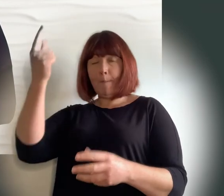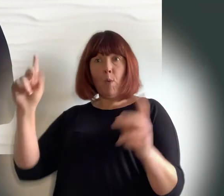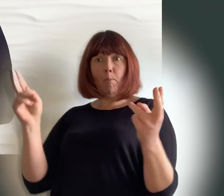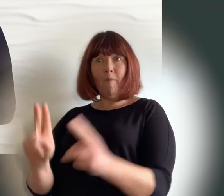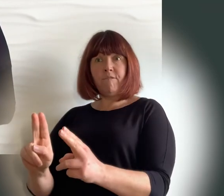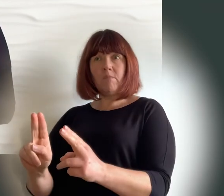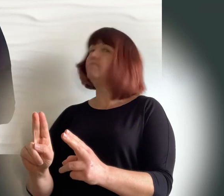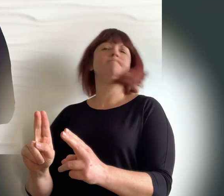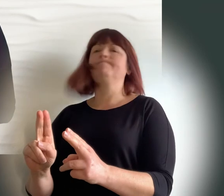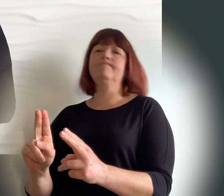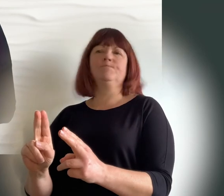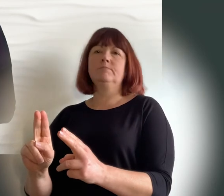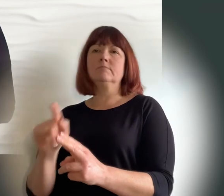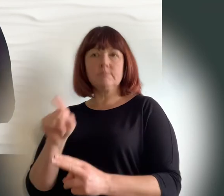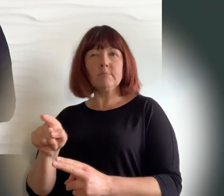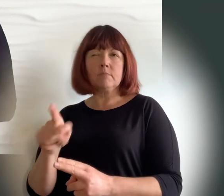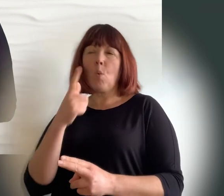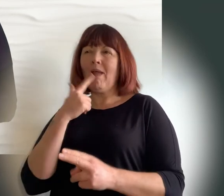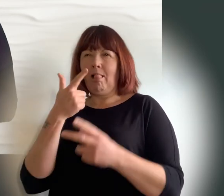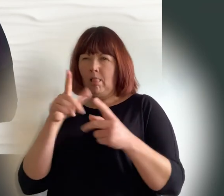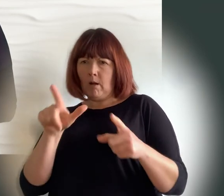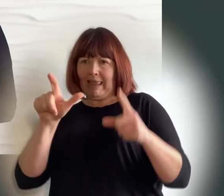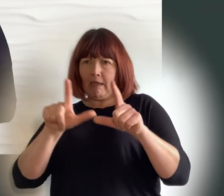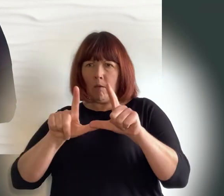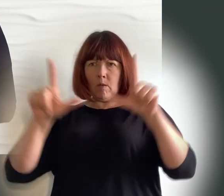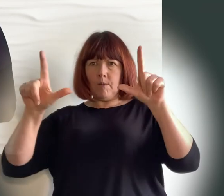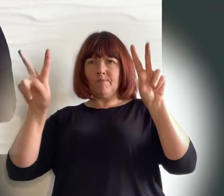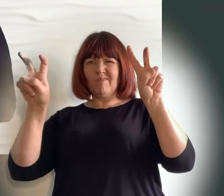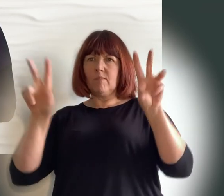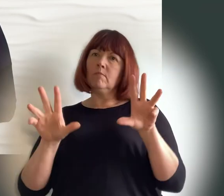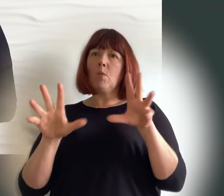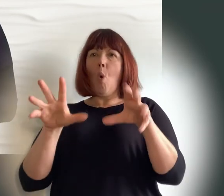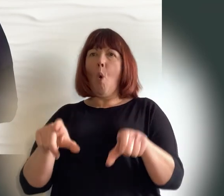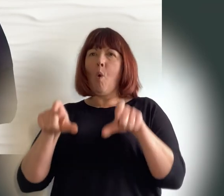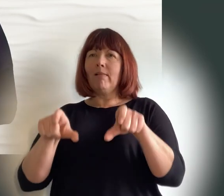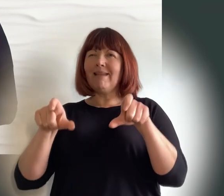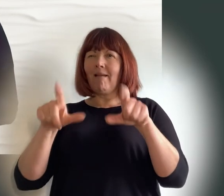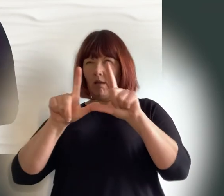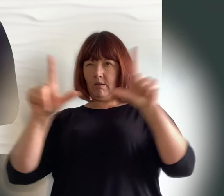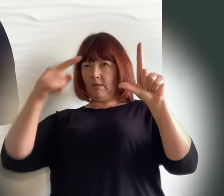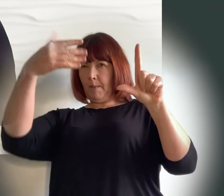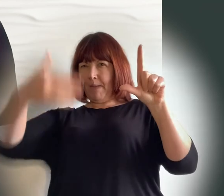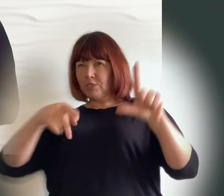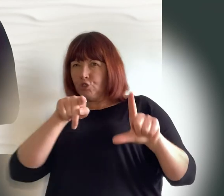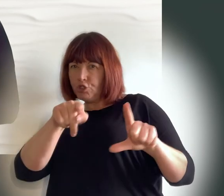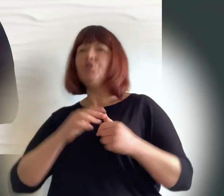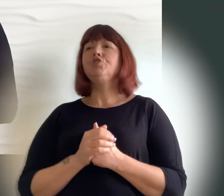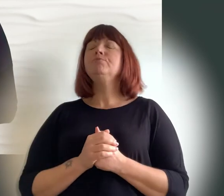through to the holding page for the show and make sure everything's working you'll be able to enjoy all sorts of new delights